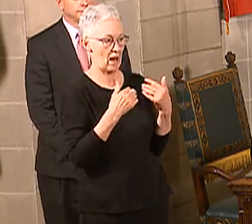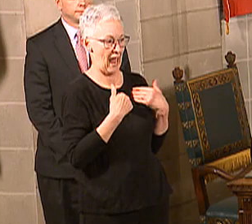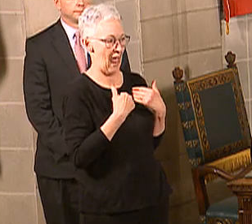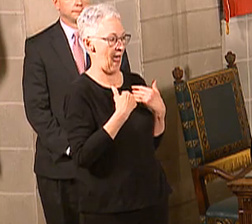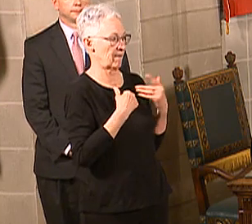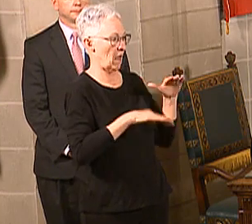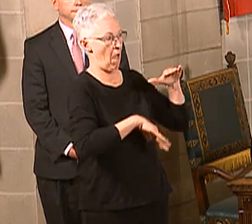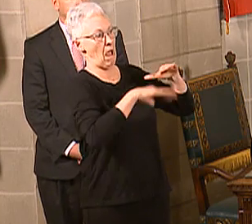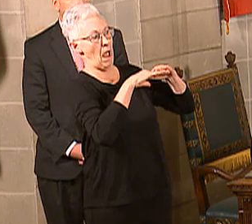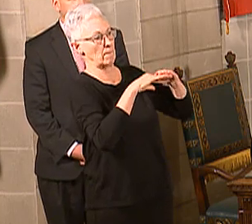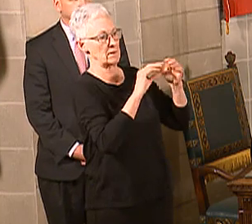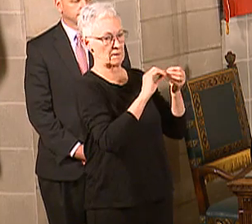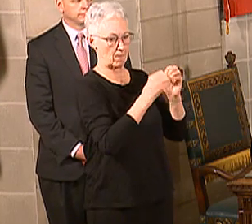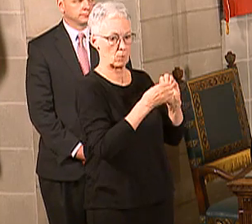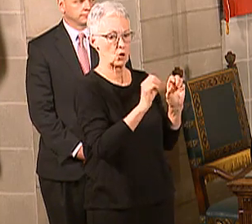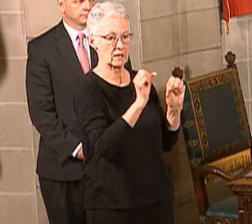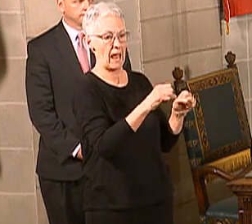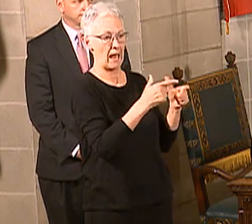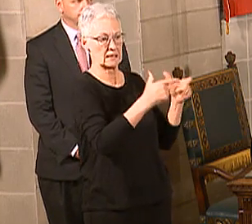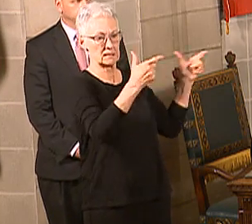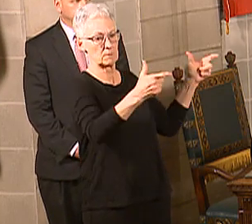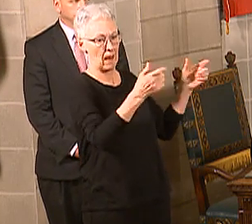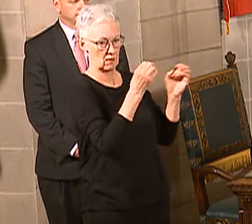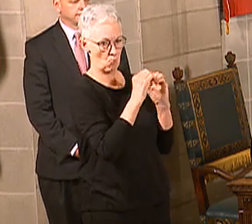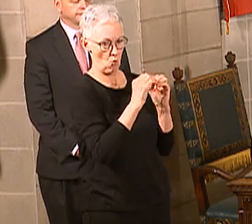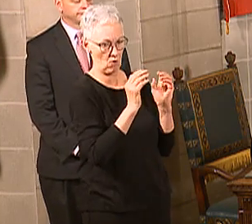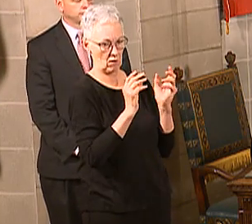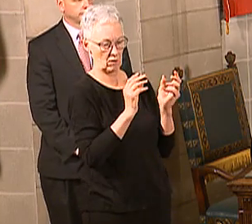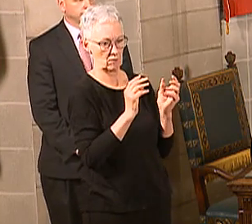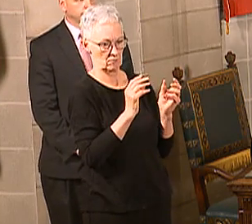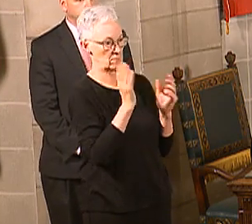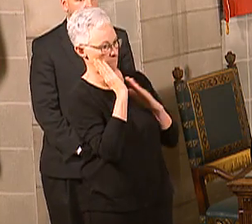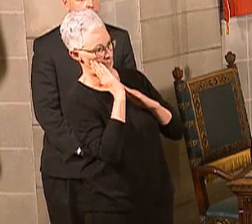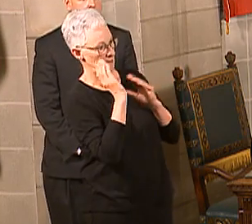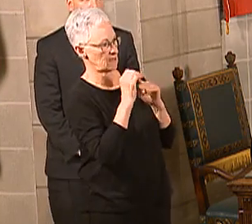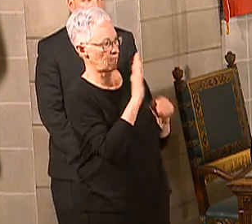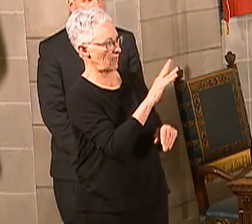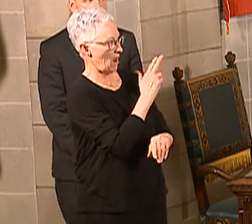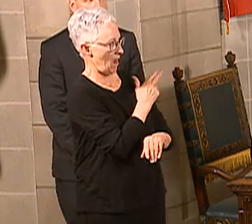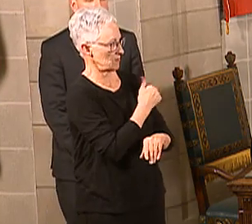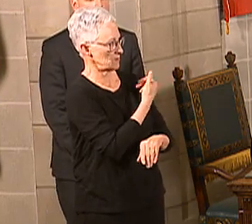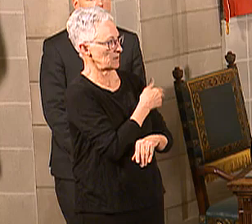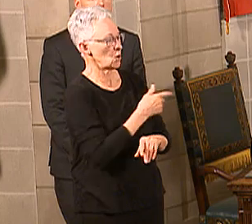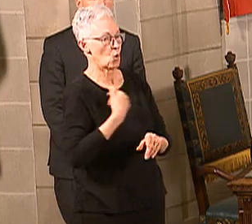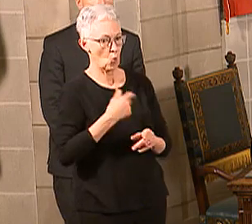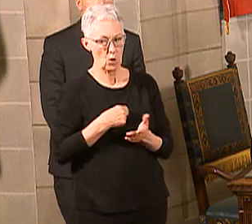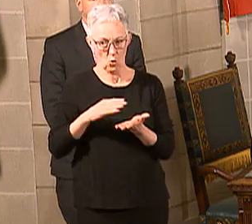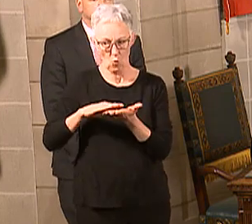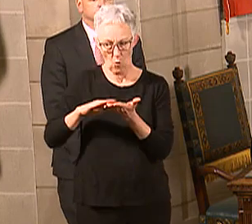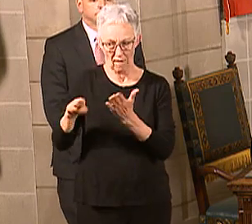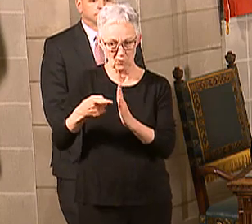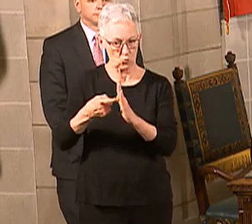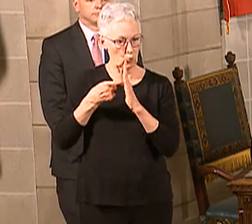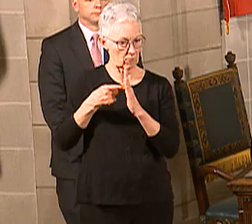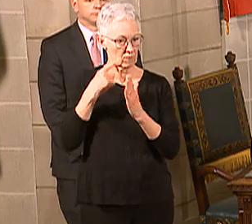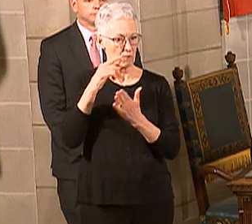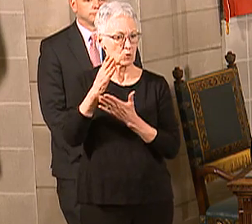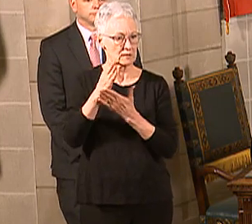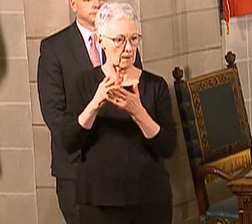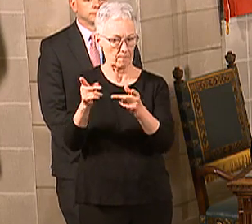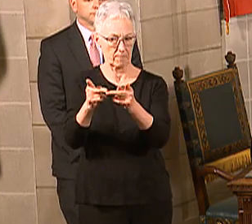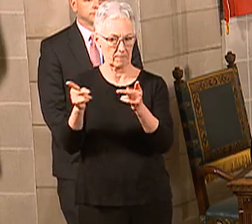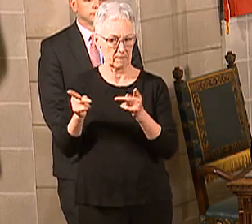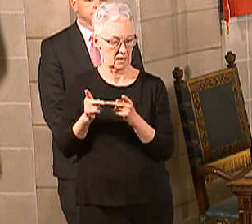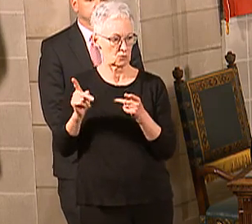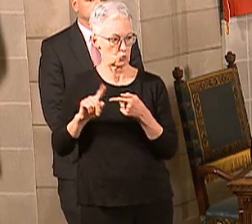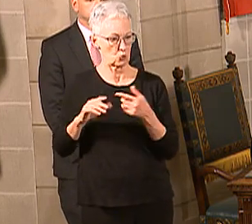But even other hospitals that want to create, say, rehabilitation beds, we're waiving the requirements for them on that so that they can expand those